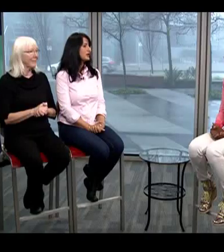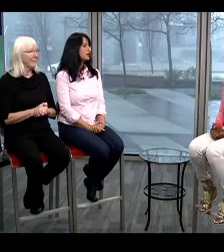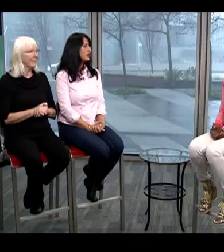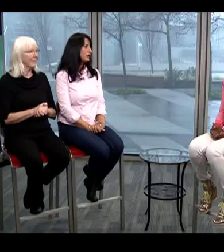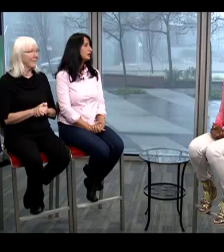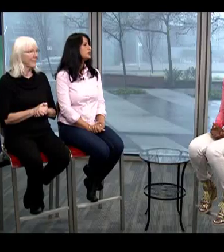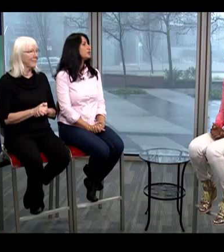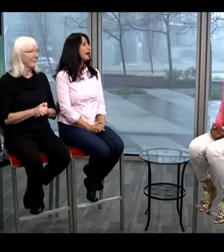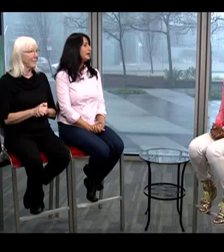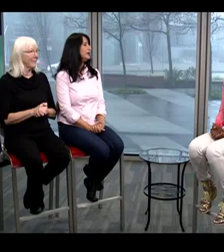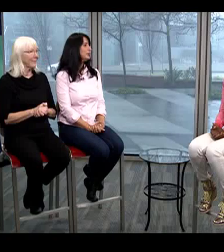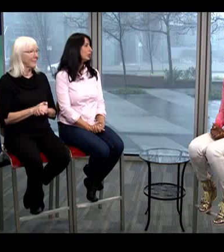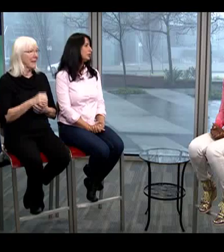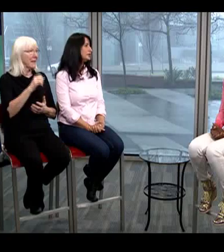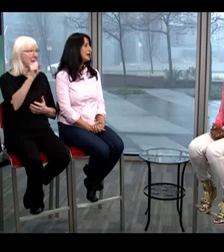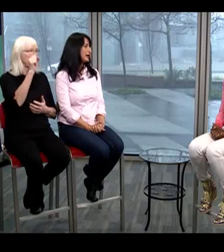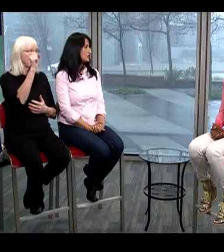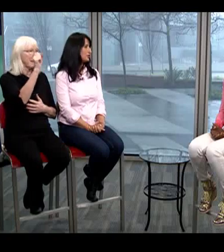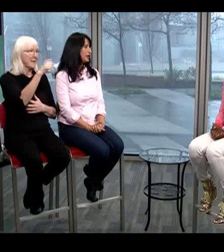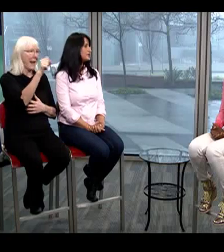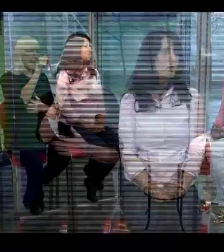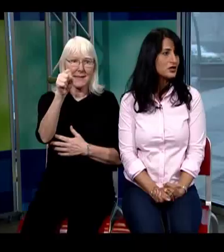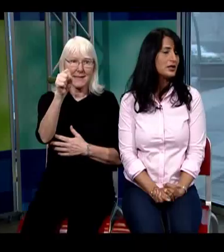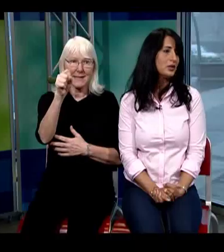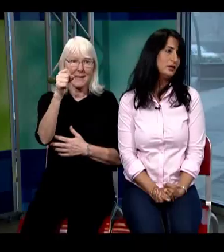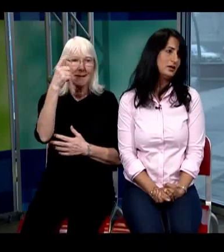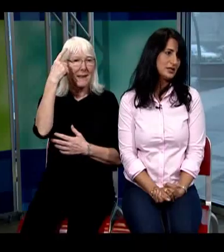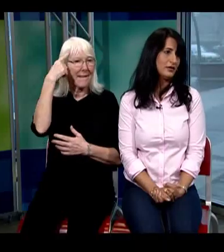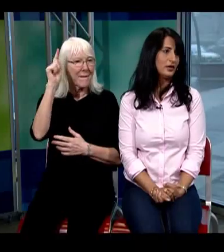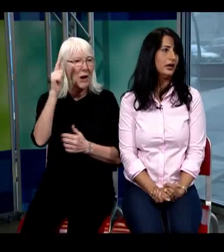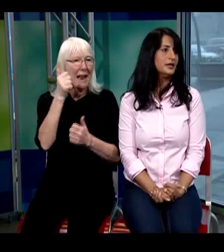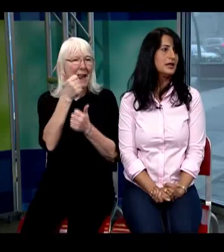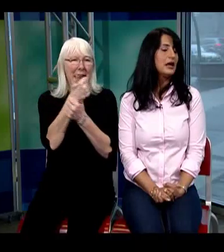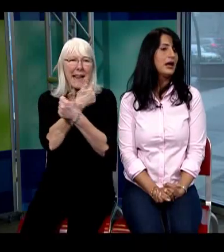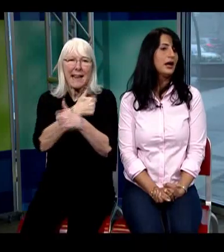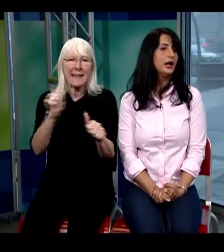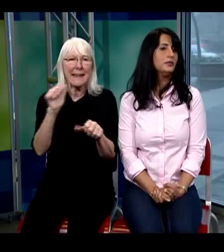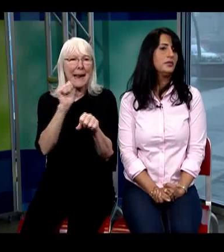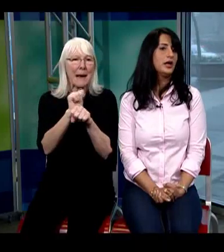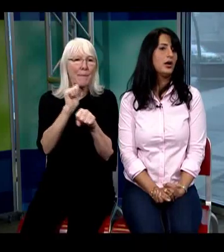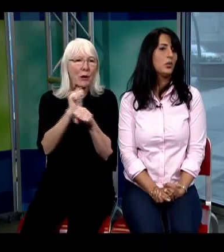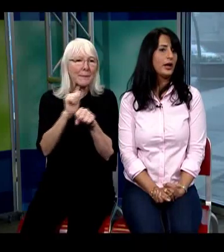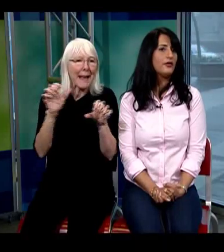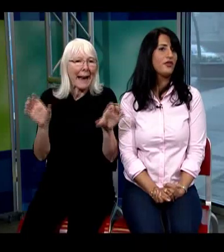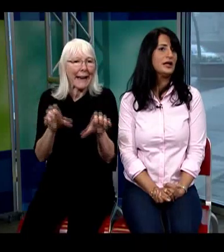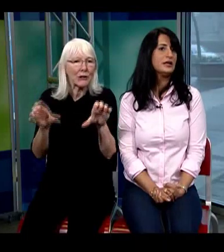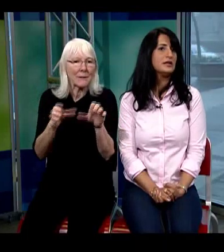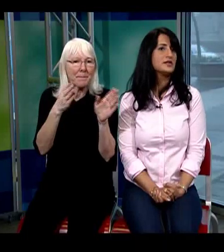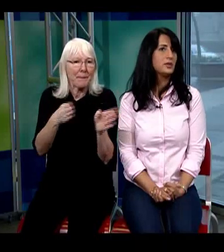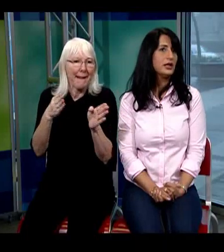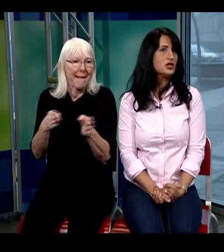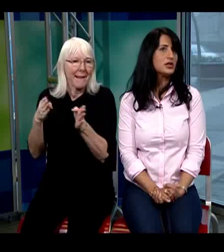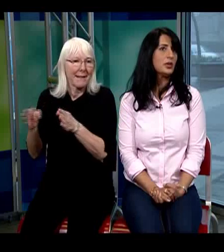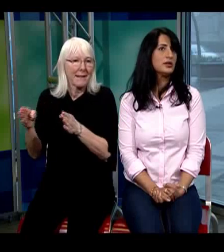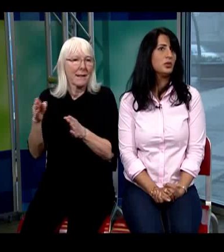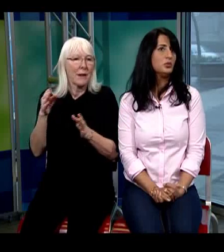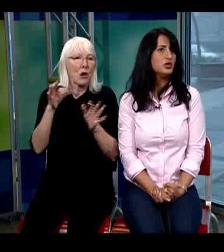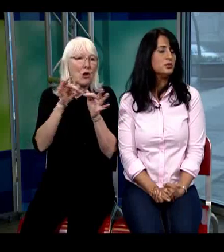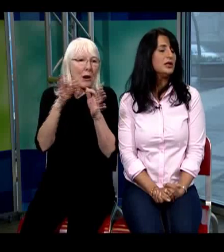are critical to any employment action plan especially with a deaf client what I find is initially when when we do meet